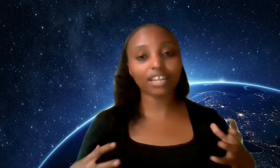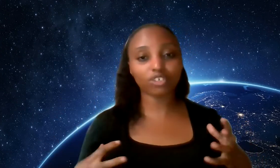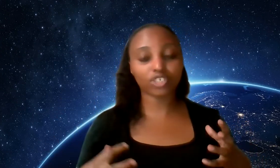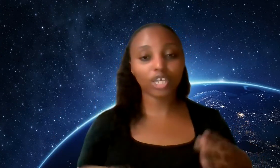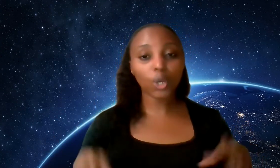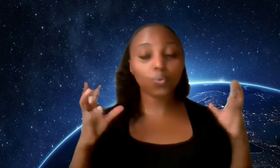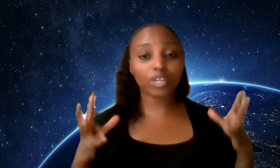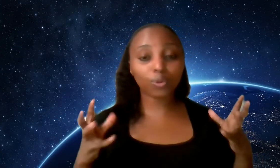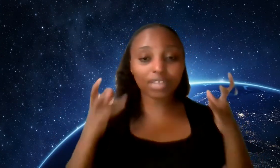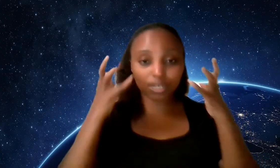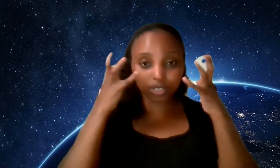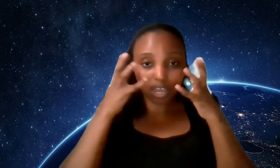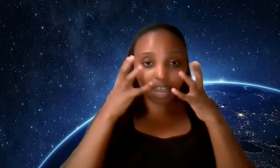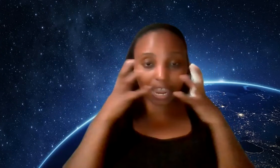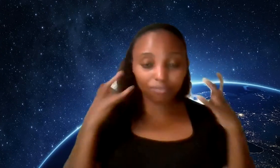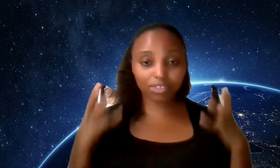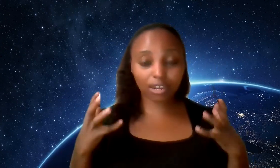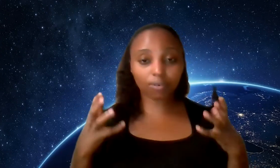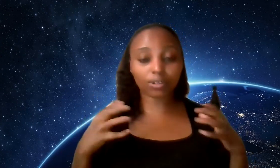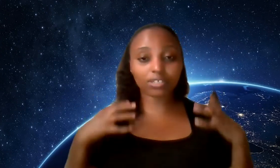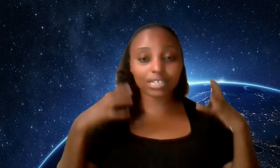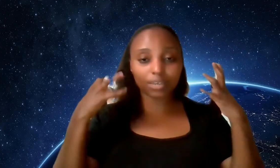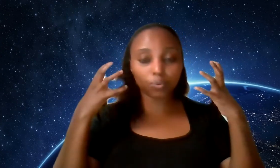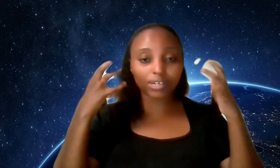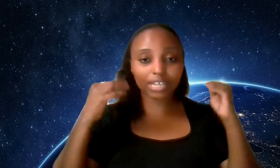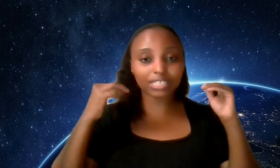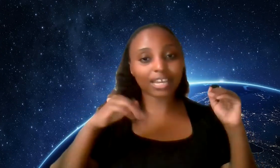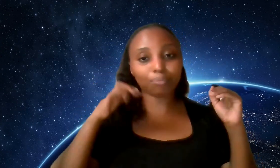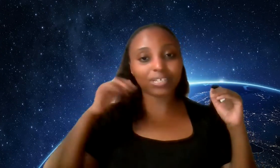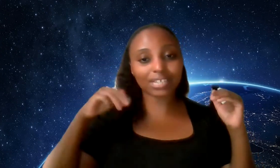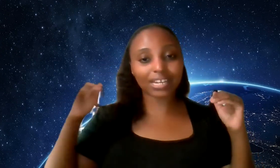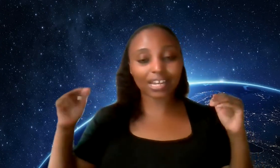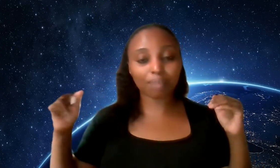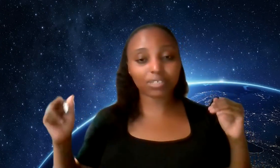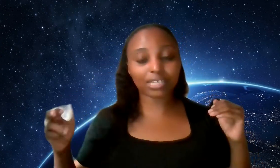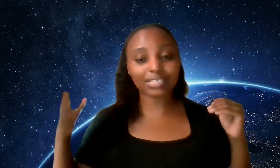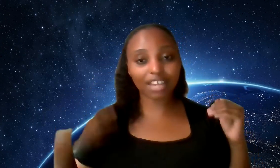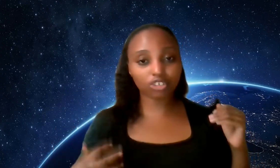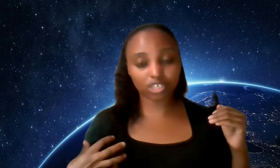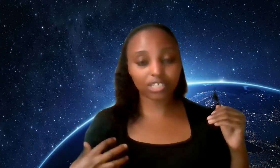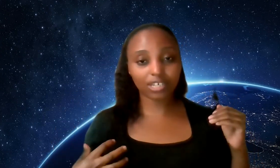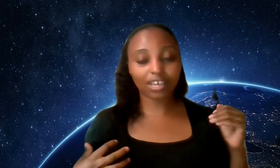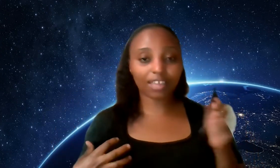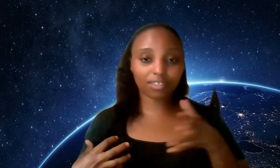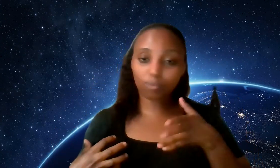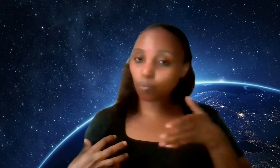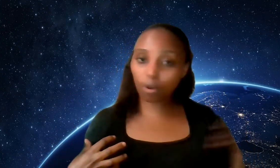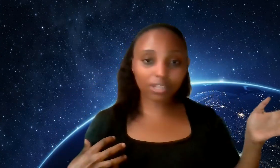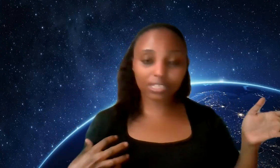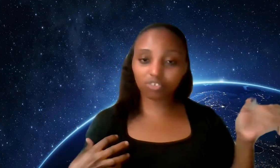energy we know that everything around us like we're 99.999 percent energy and only